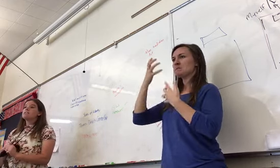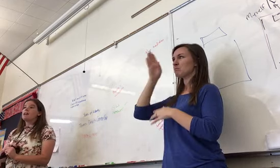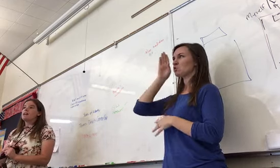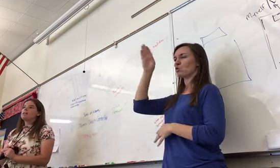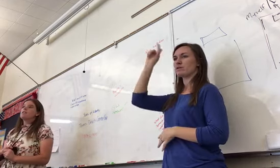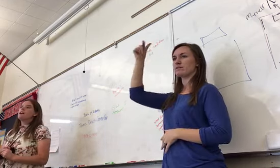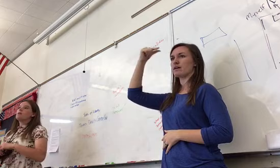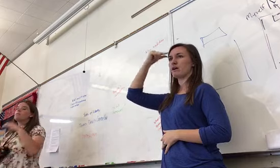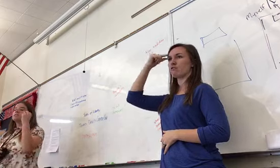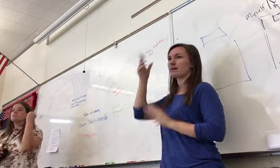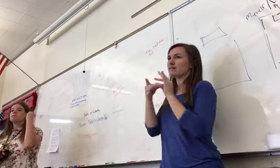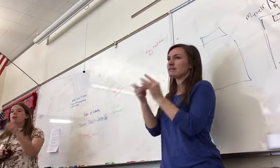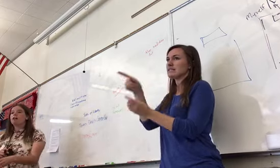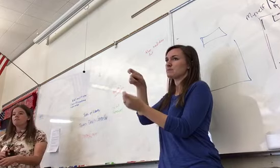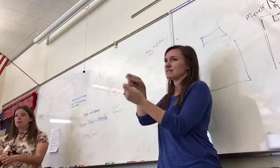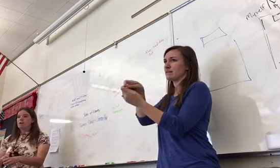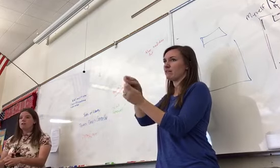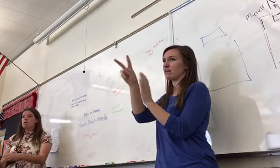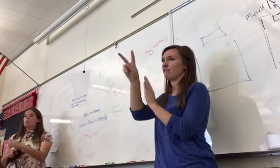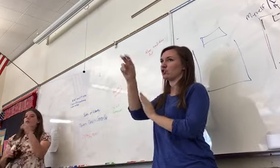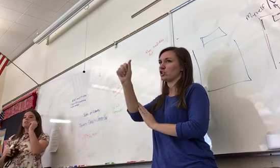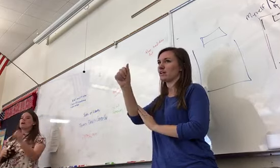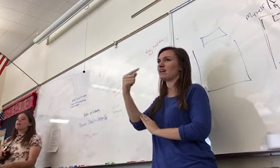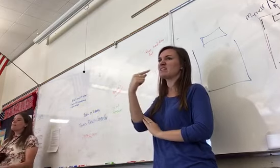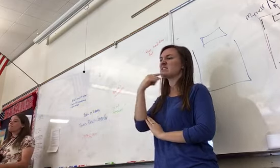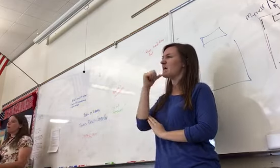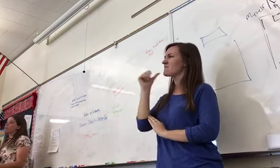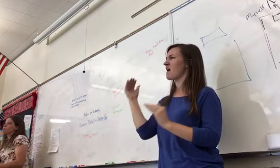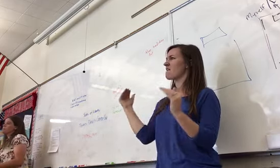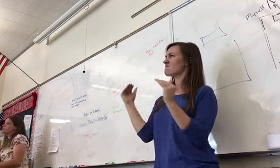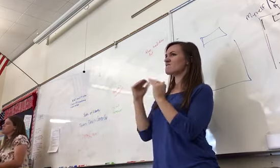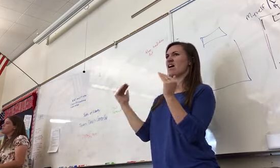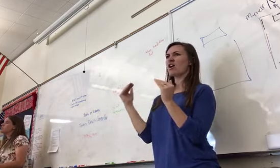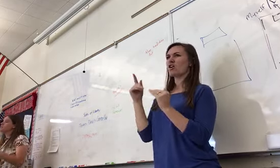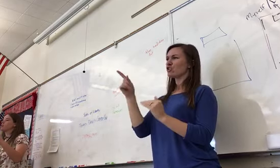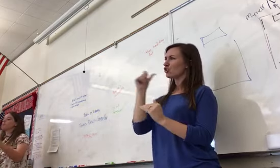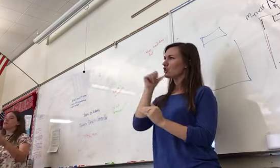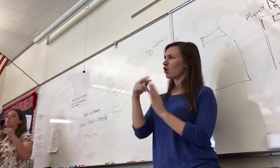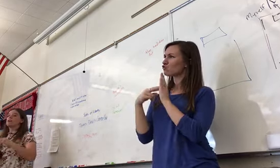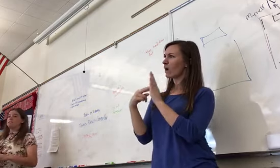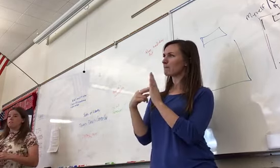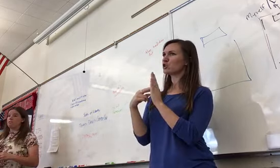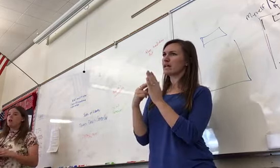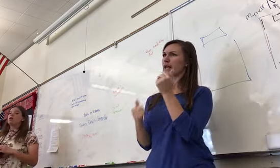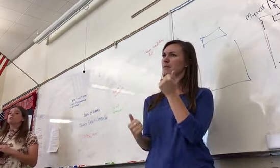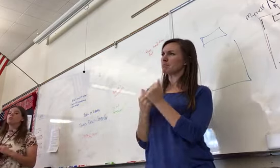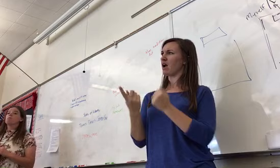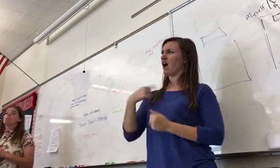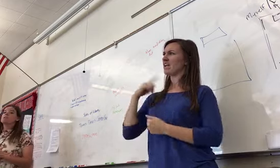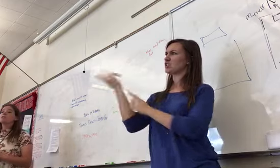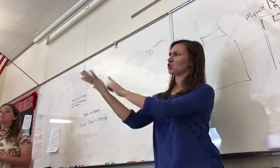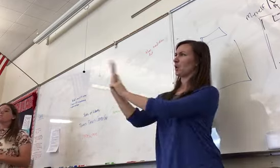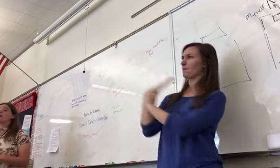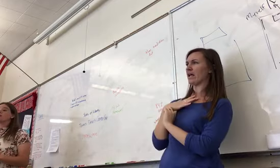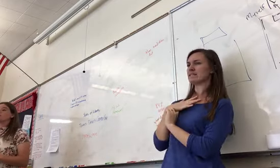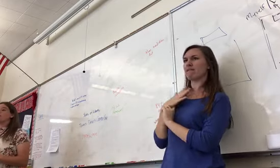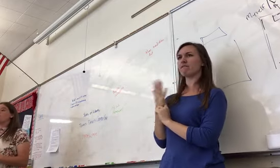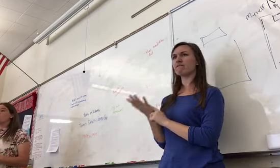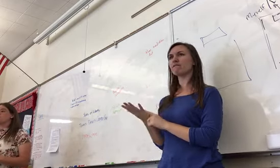to say that this is not fair. We are not having valid representation. They are being oppressive. So remember, this is where he goes